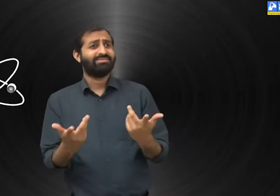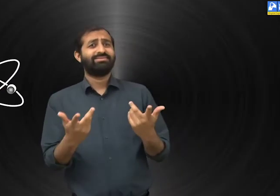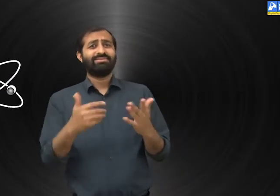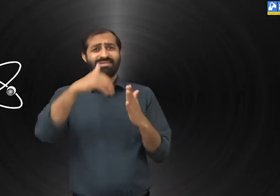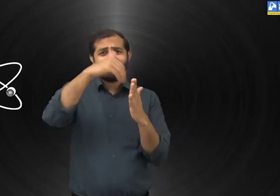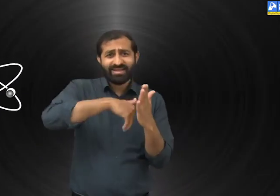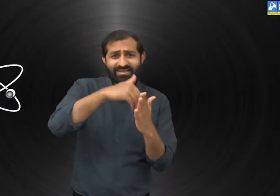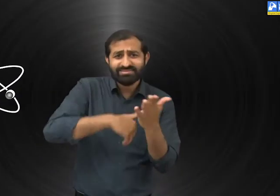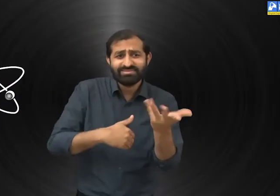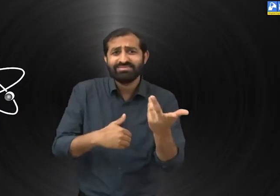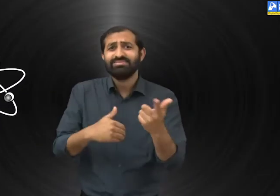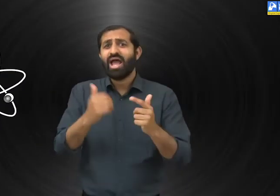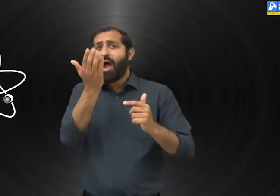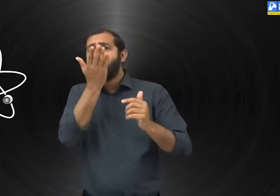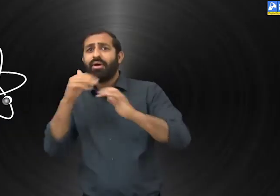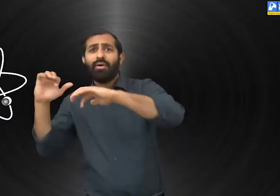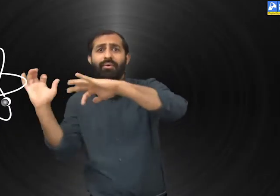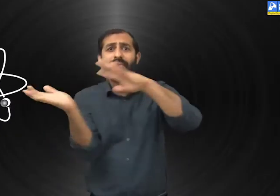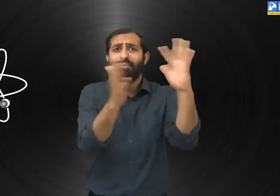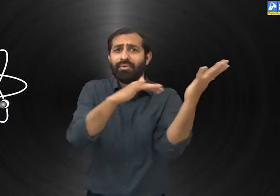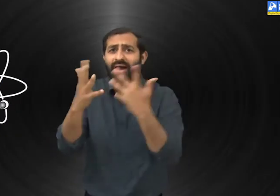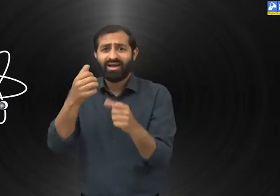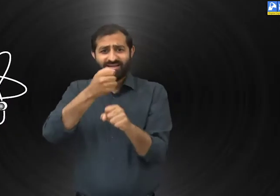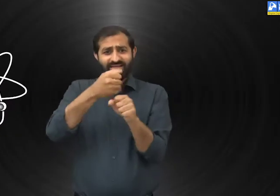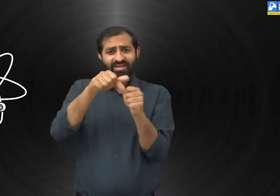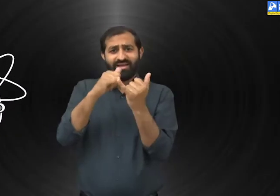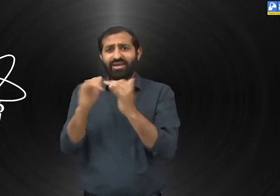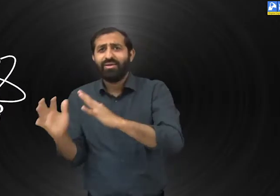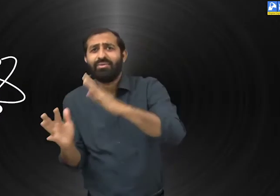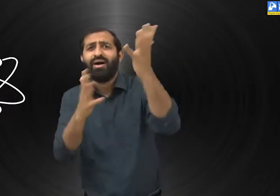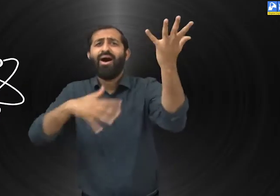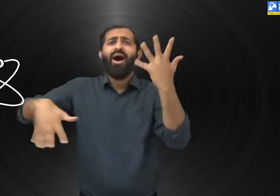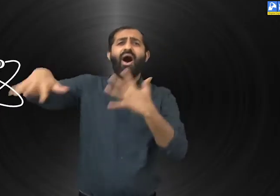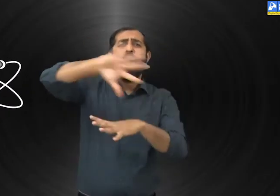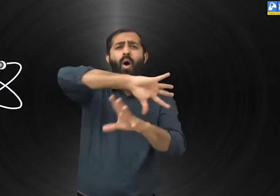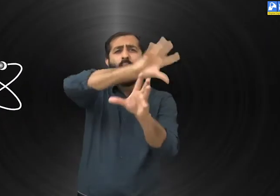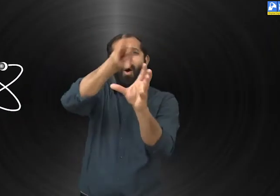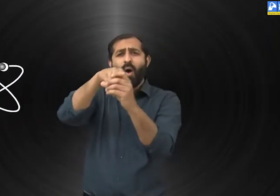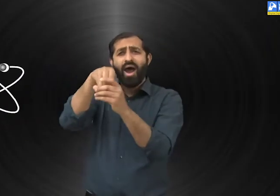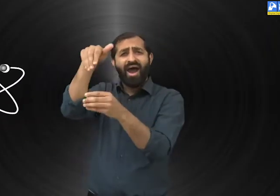etc. are composed of atoms.